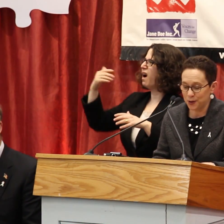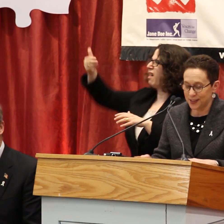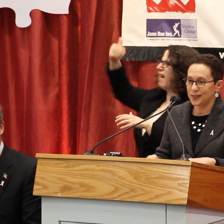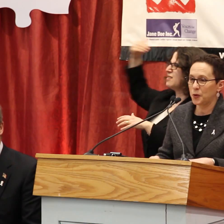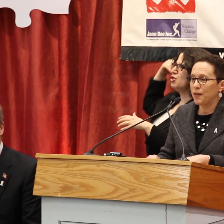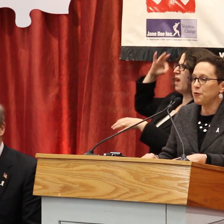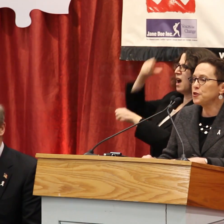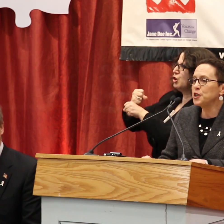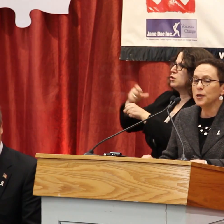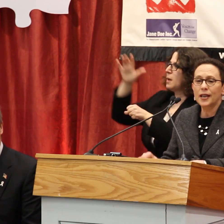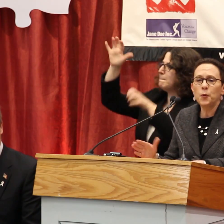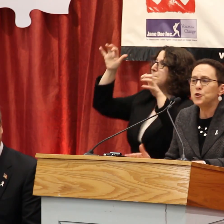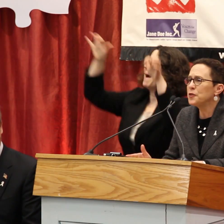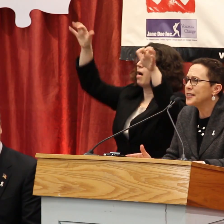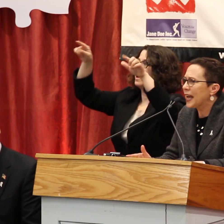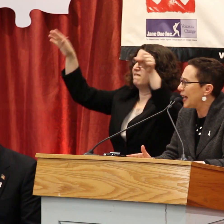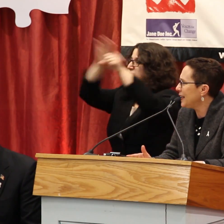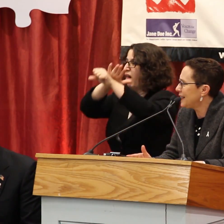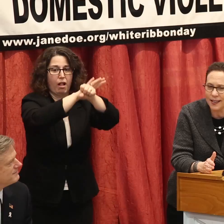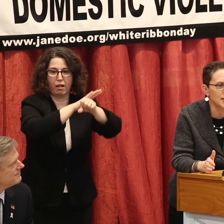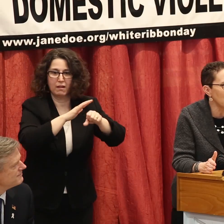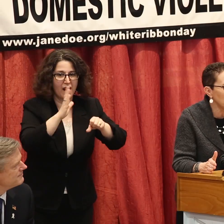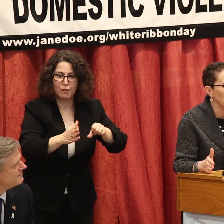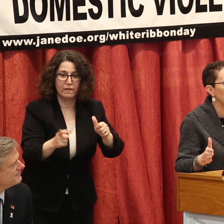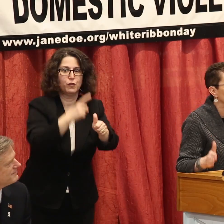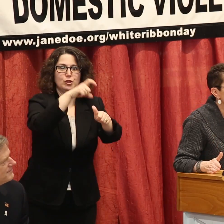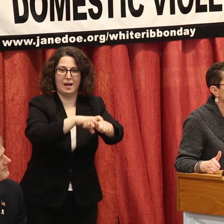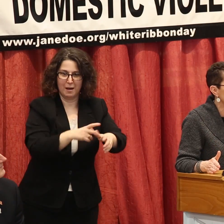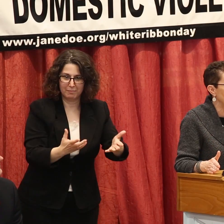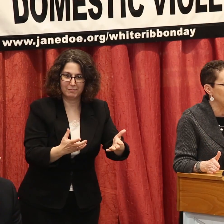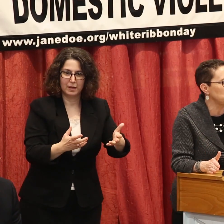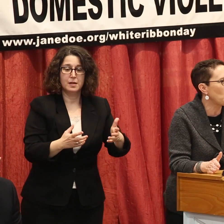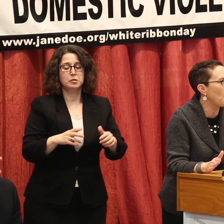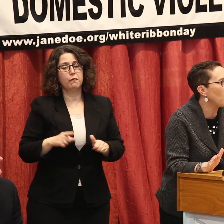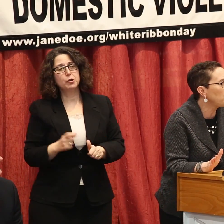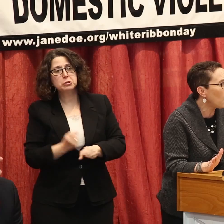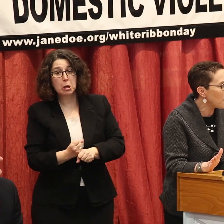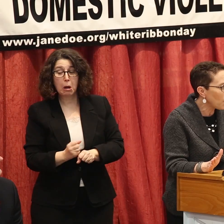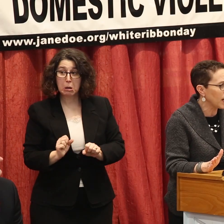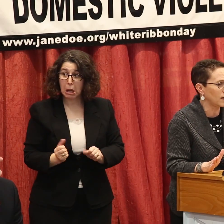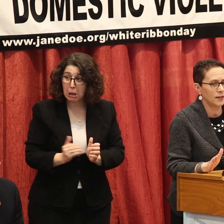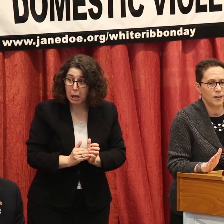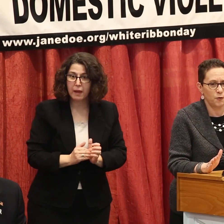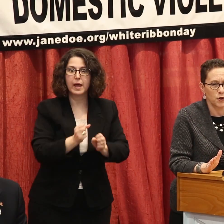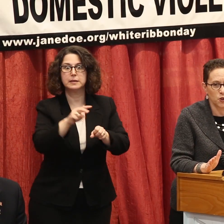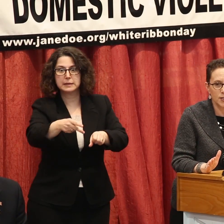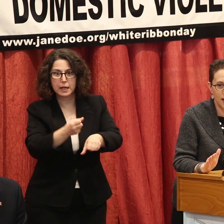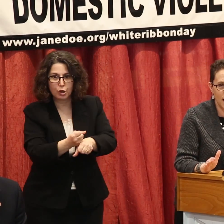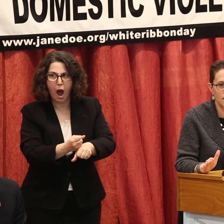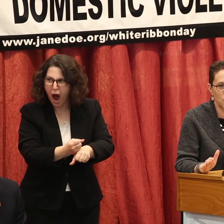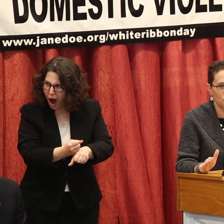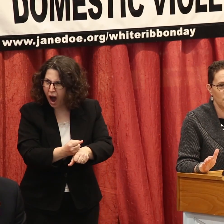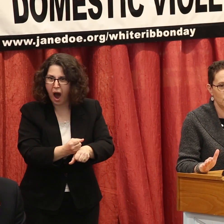Nine years. And the first year, we're like, can we do this again? And the second year, can we do this again? So I hope you're all marking the first